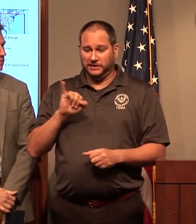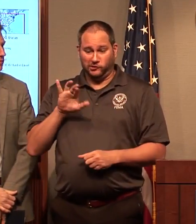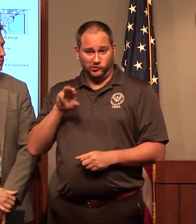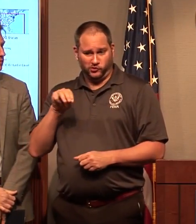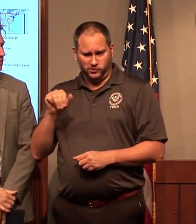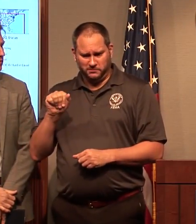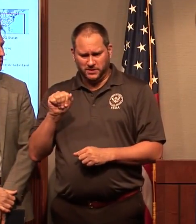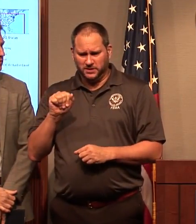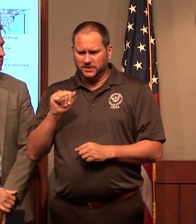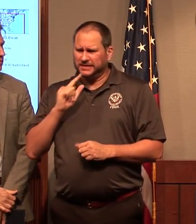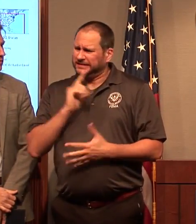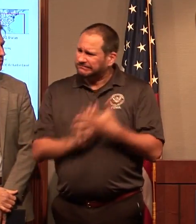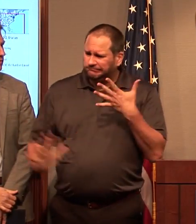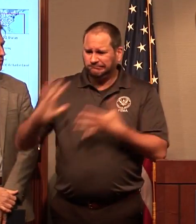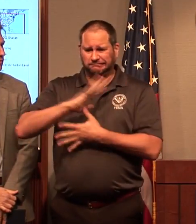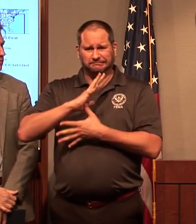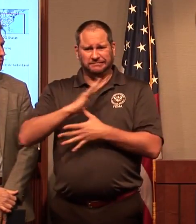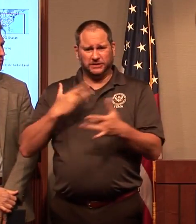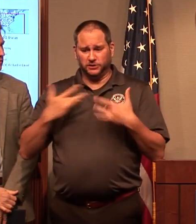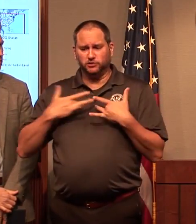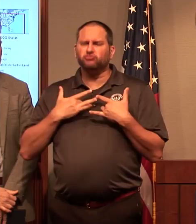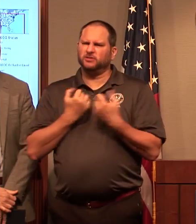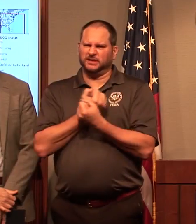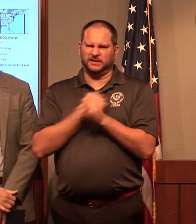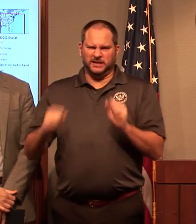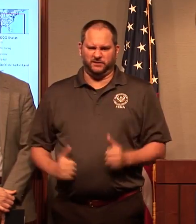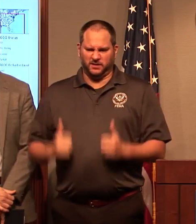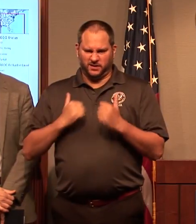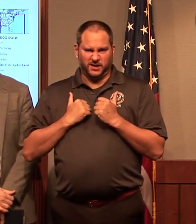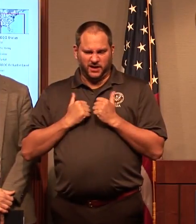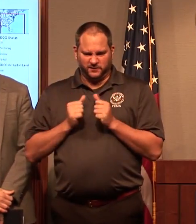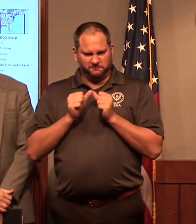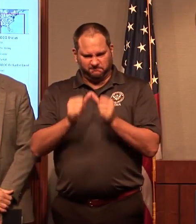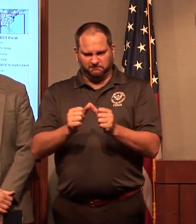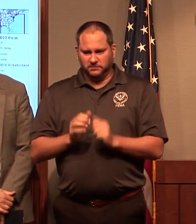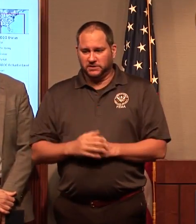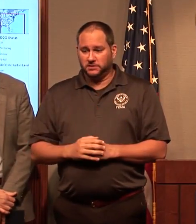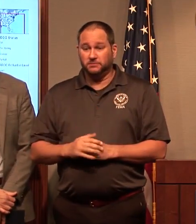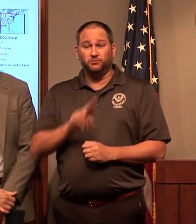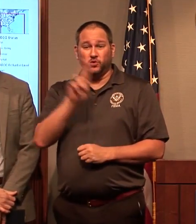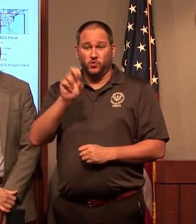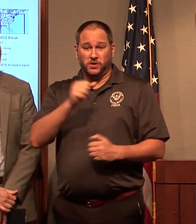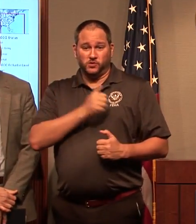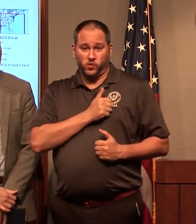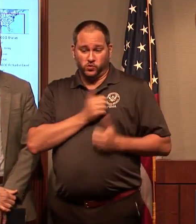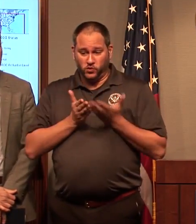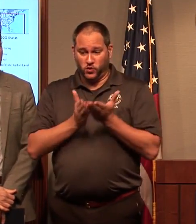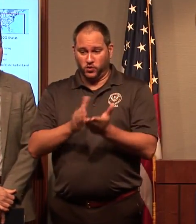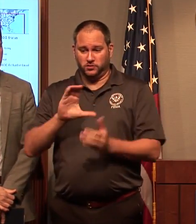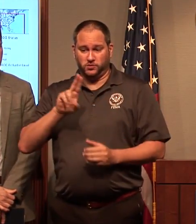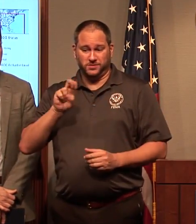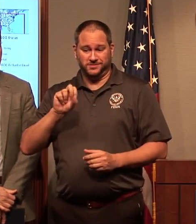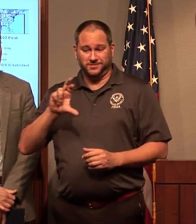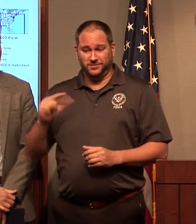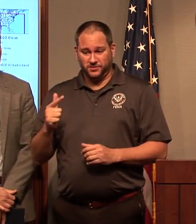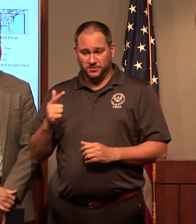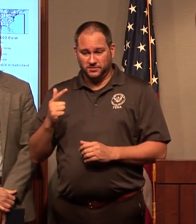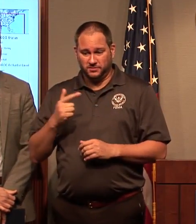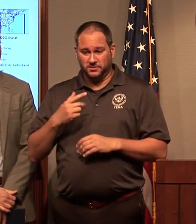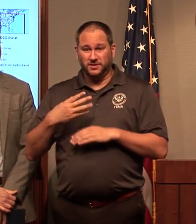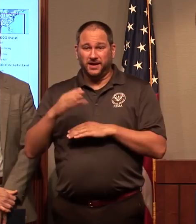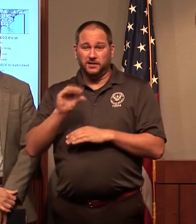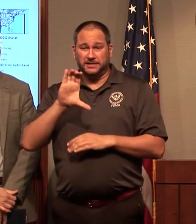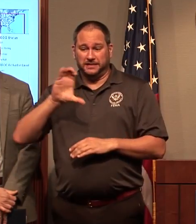concern today is with saving lives. The U.S. Coast Guard, Customs and Border Protection, and Department of Defense